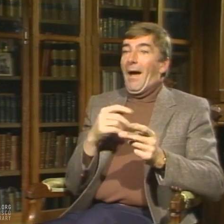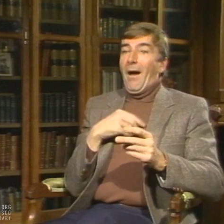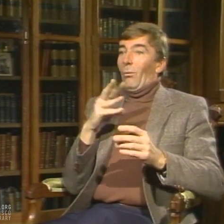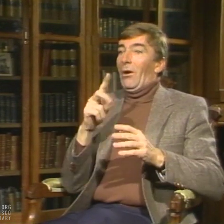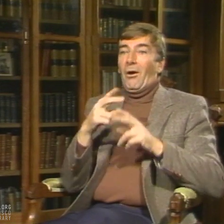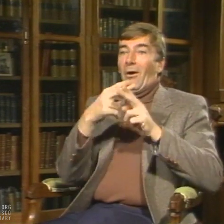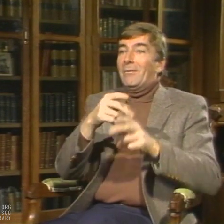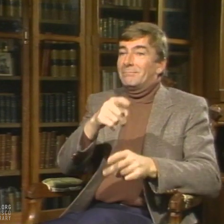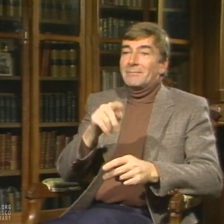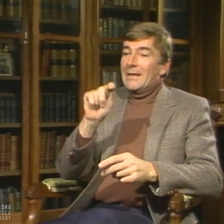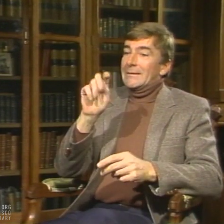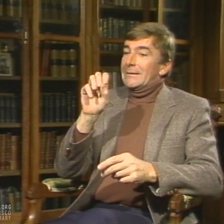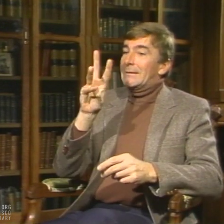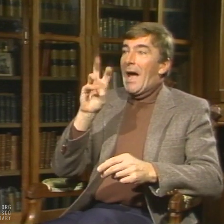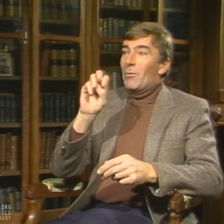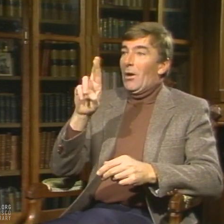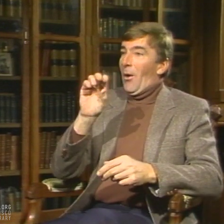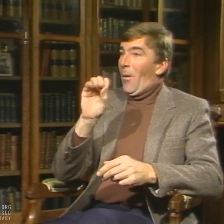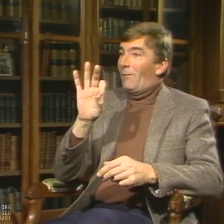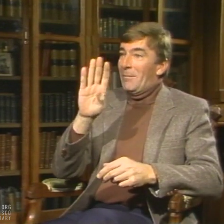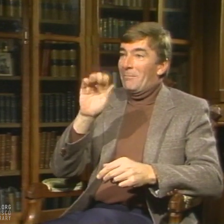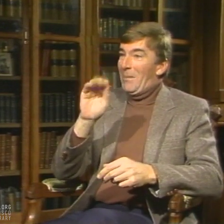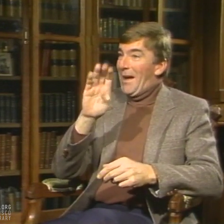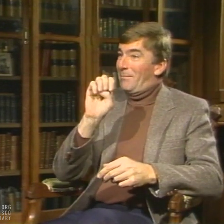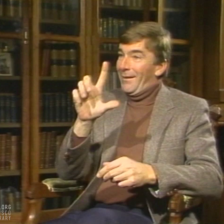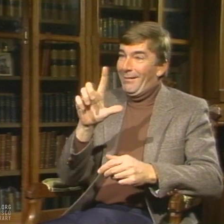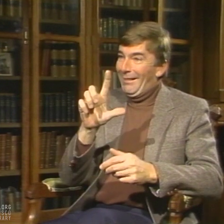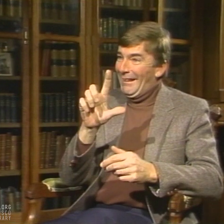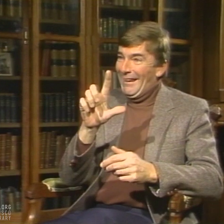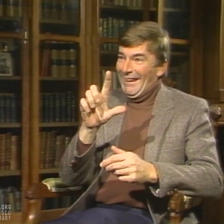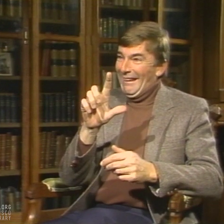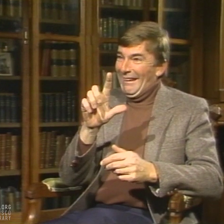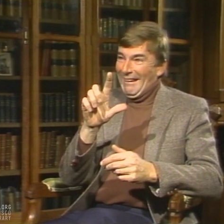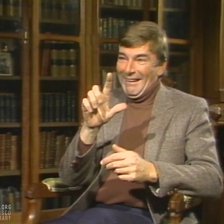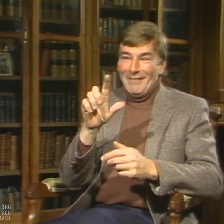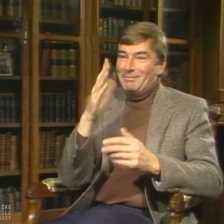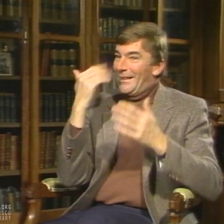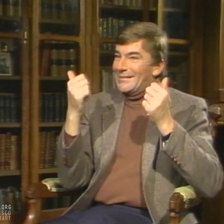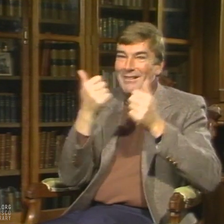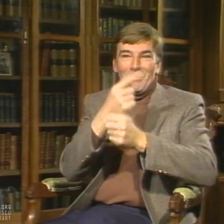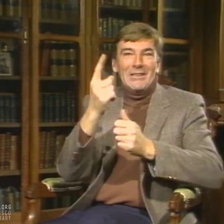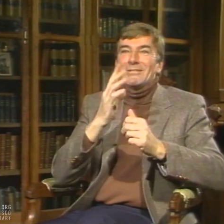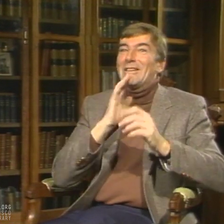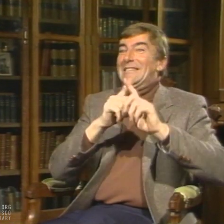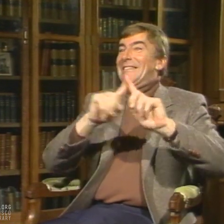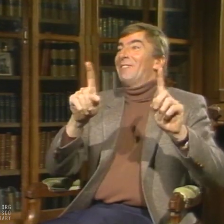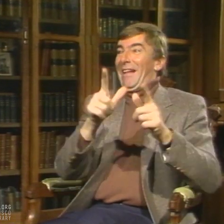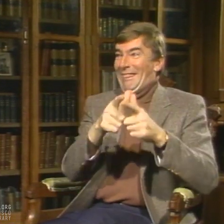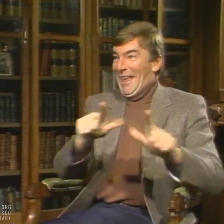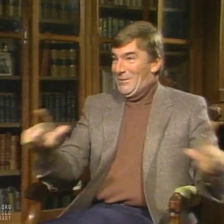Gallaudet had become like a Tower of Babel. Everyone seemed to be speaking a different language.